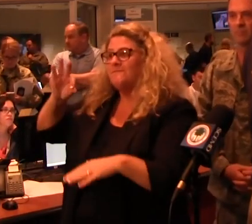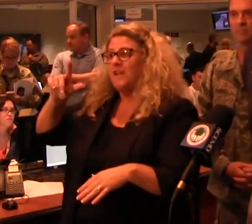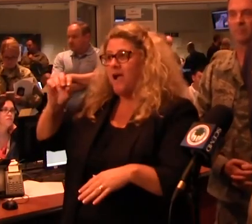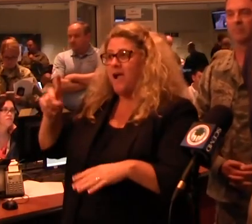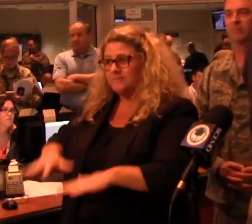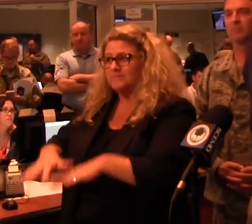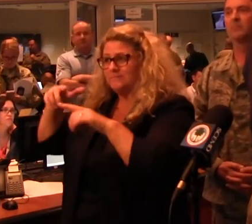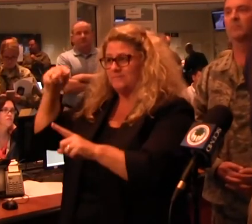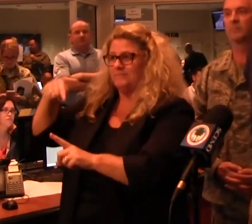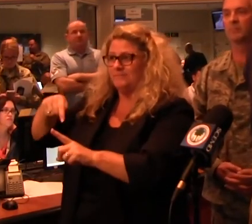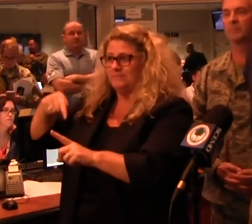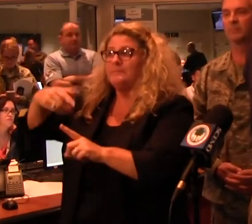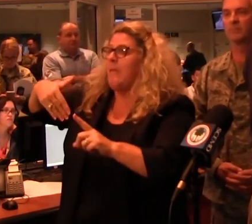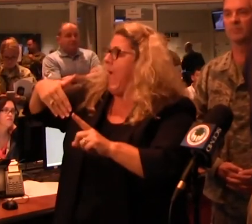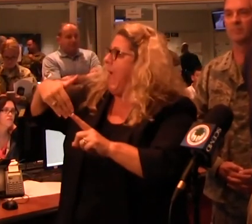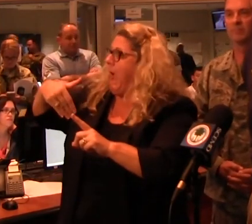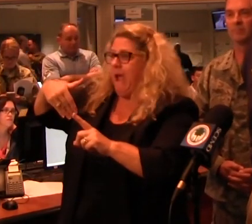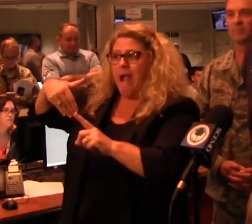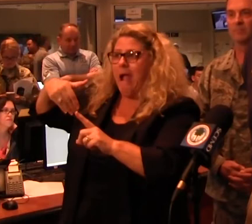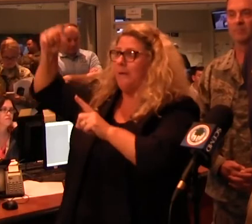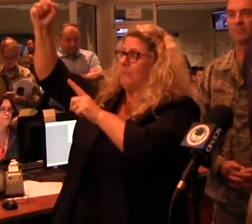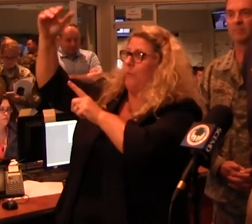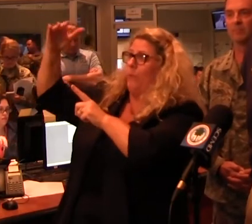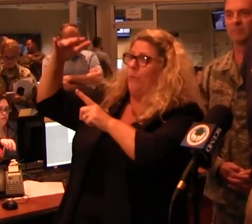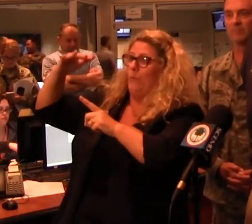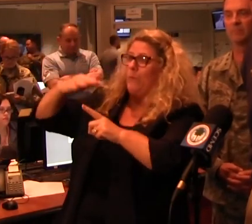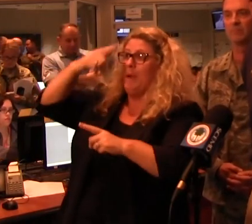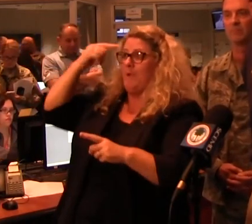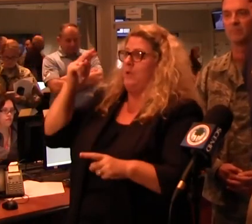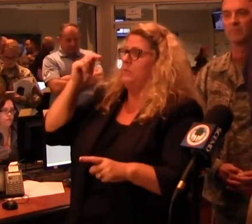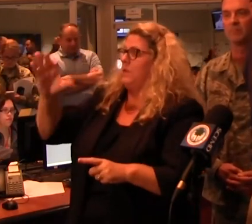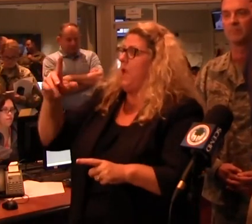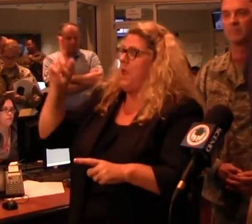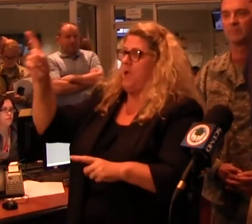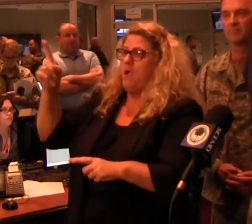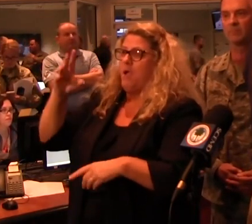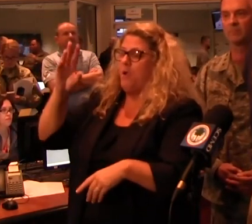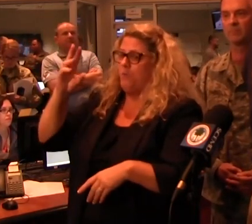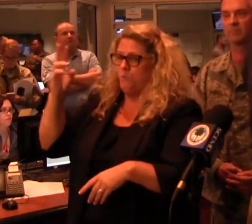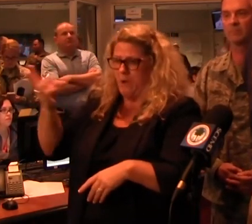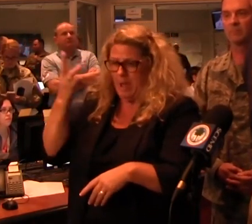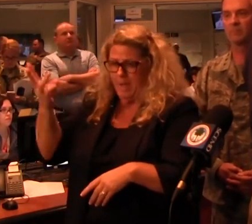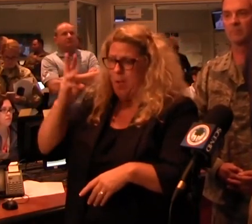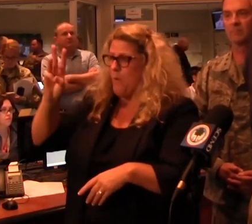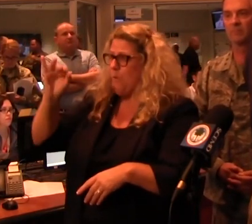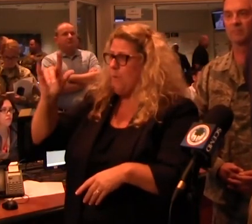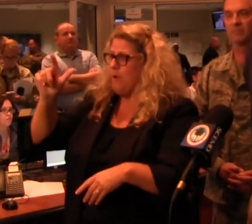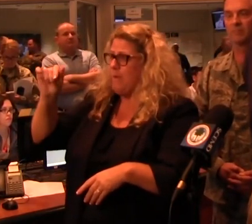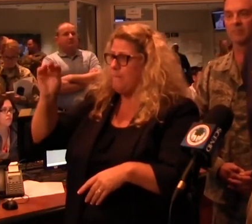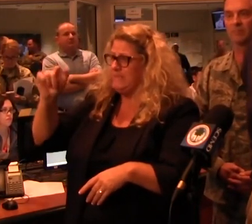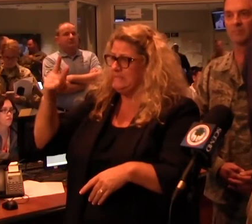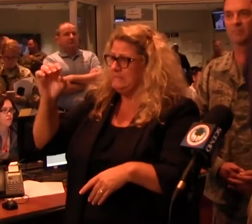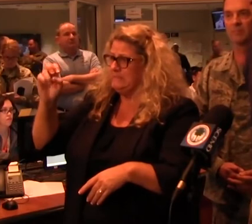it's coming. It's all not here yet, it appears. They're having record flooding in North Carolina. Wilmington, I believe, has cut off. There are other